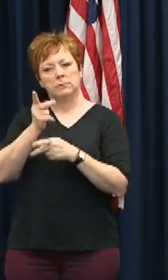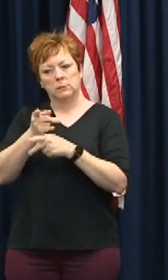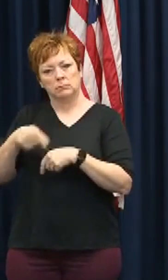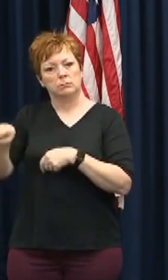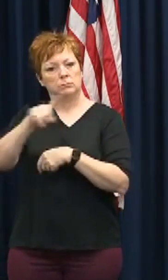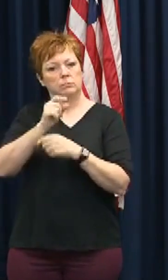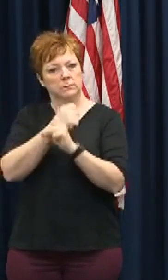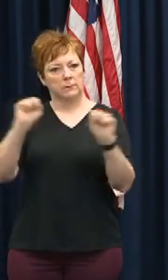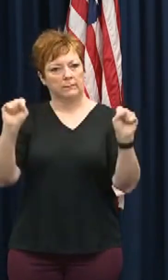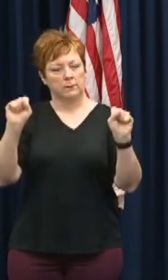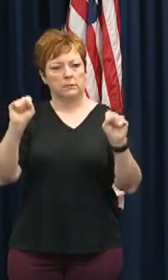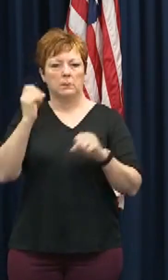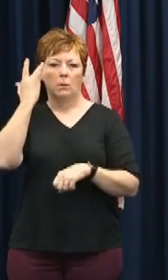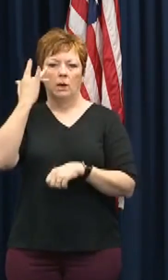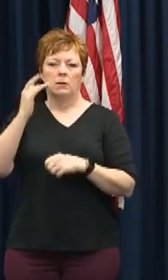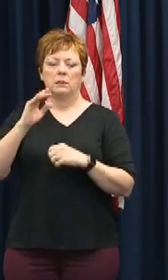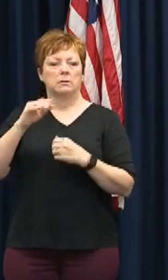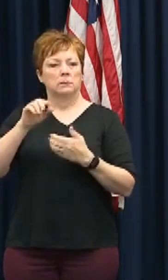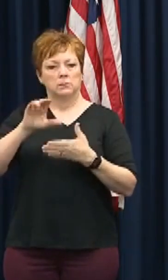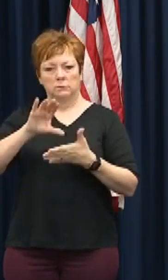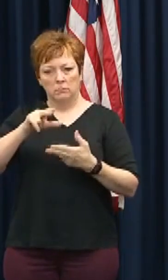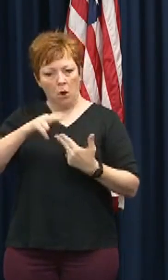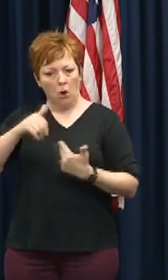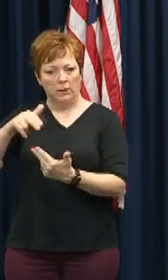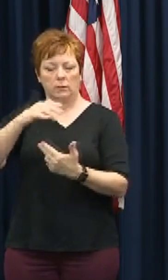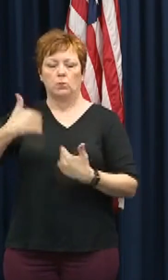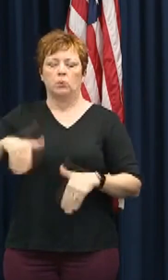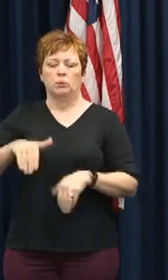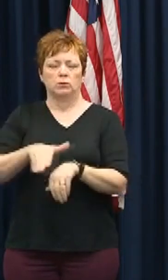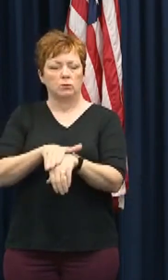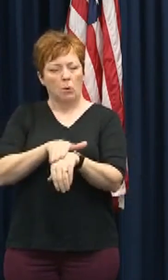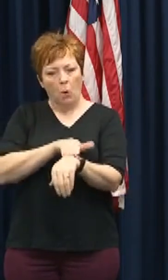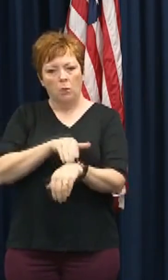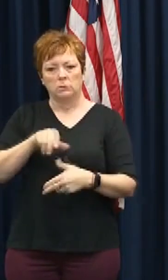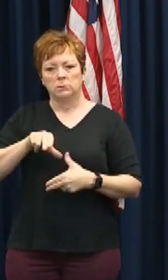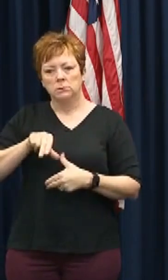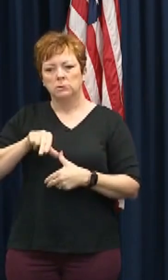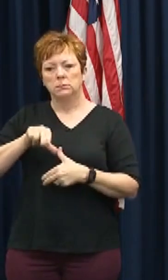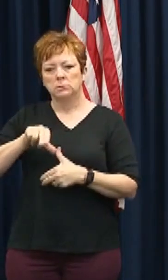slow-moving storm takes landfall later tonight.